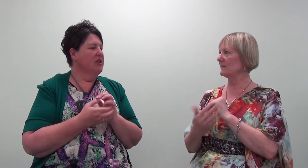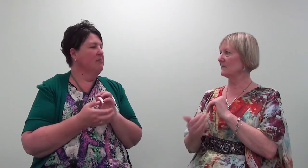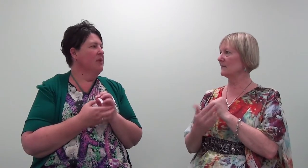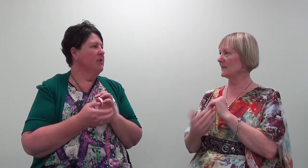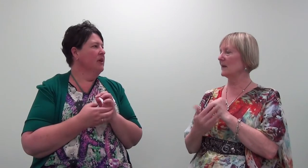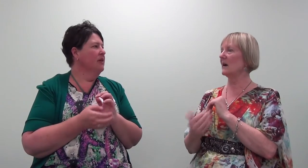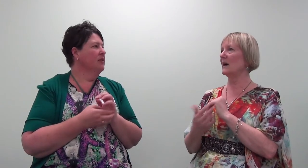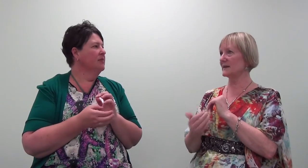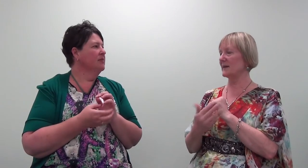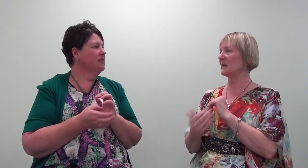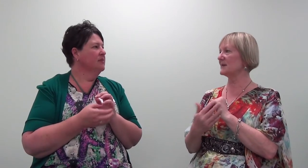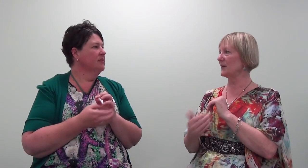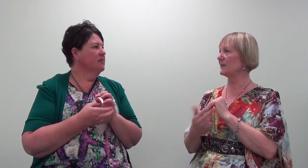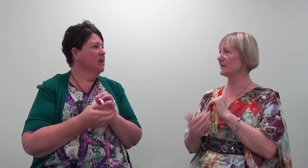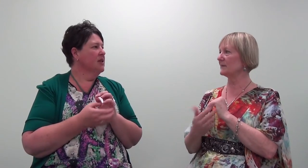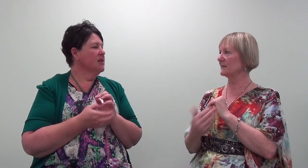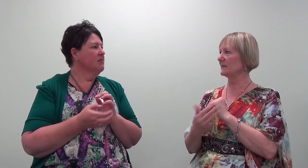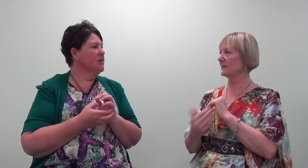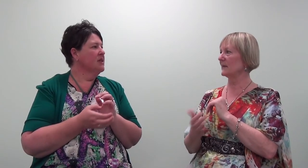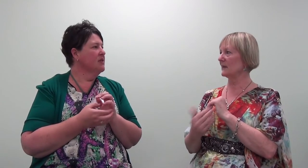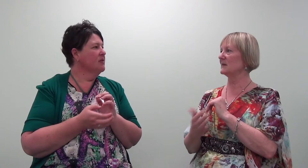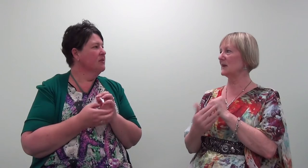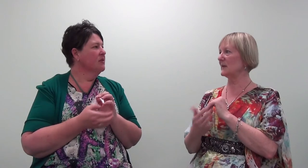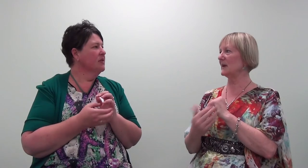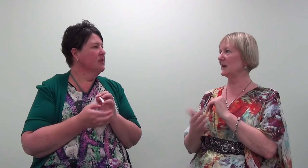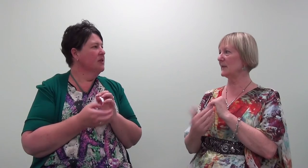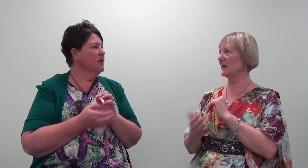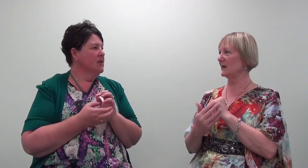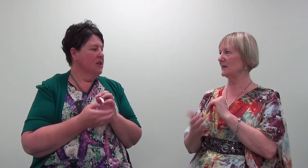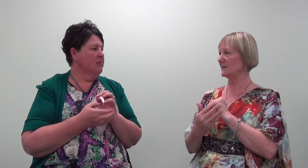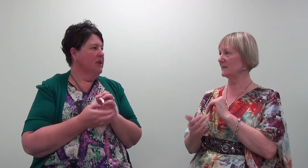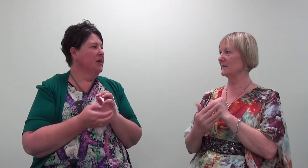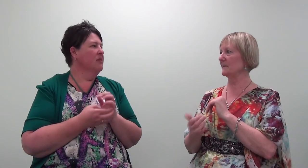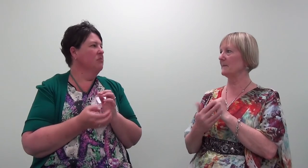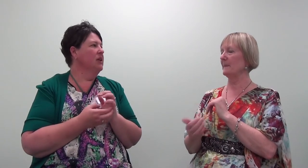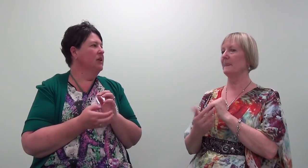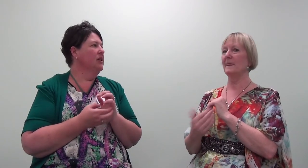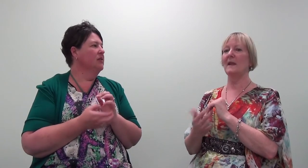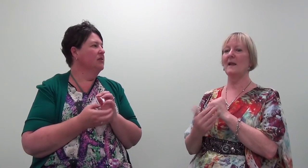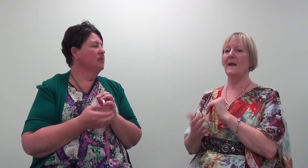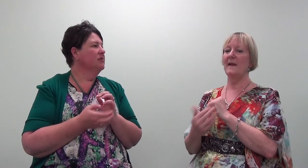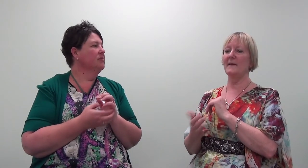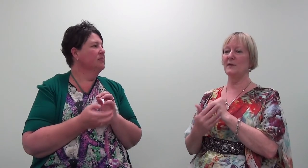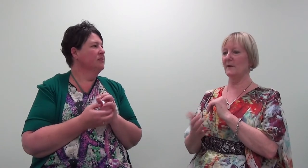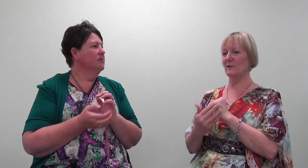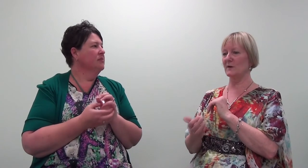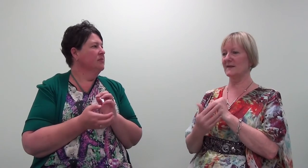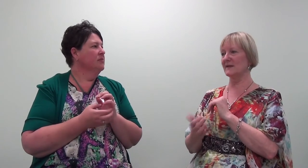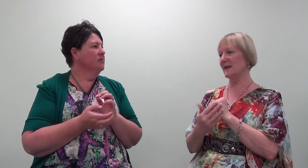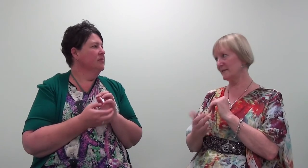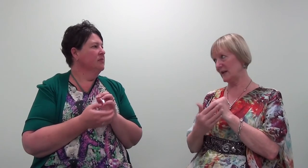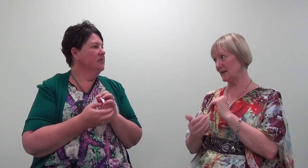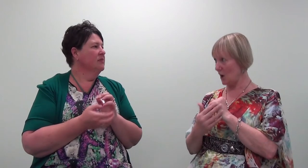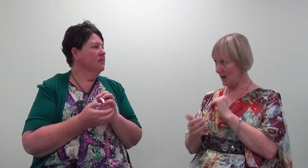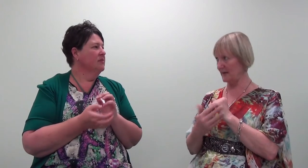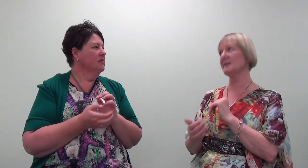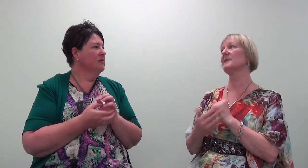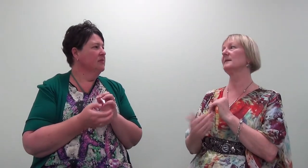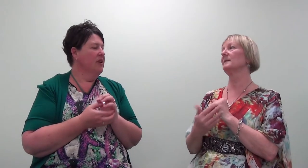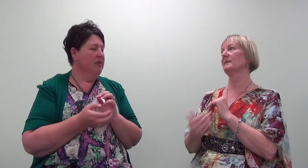that memory. I accept myself. I accept myself deeply and completely, deeply and completely. Even though I've got 6 out of 10 tightness. Even